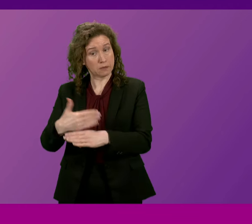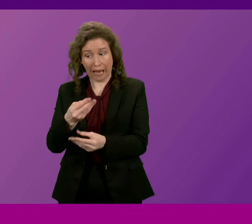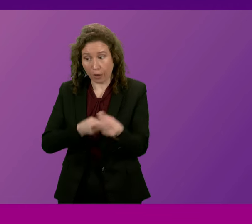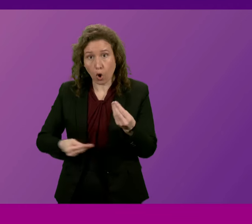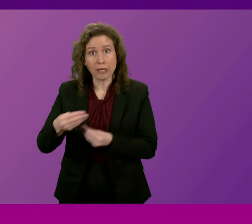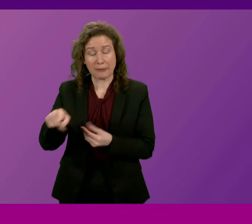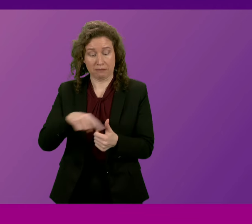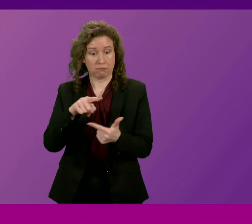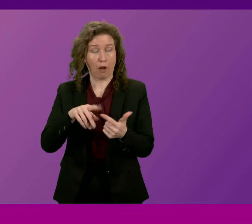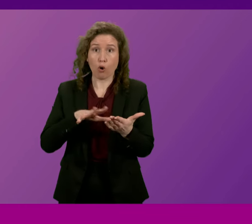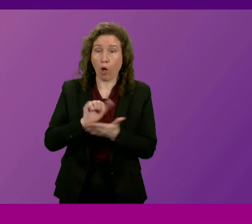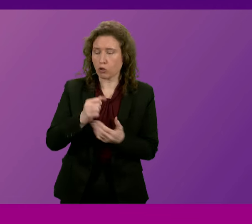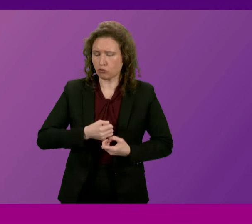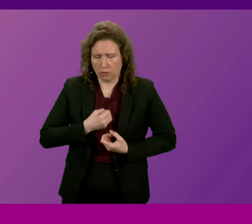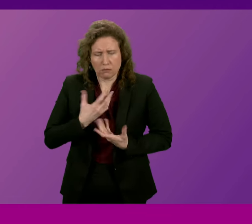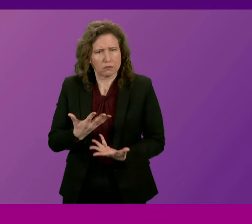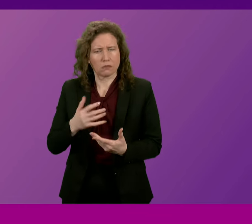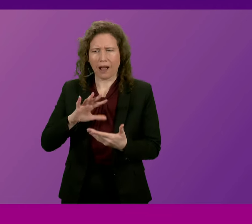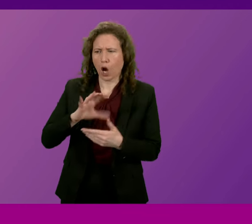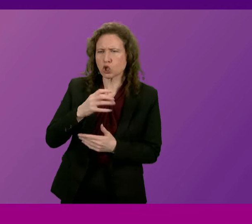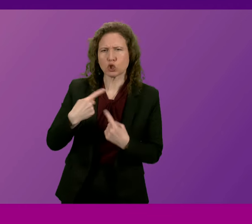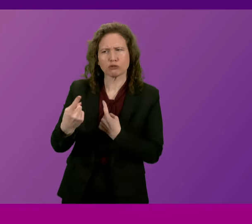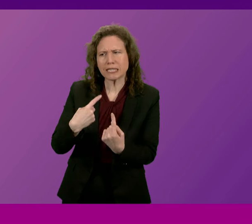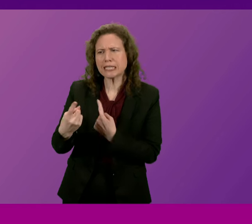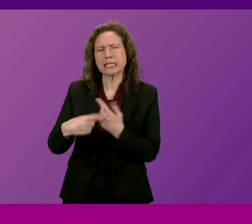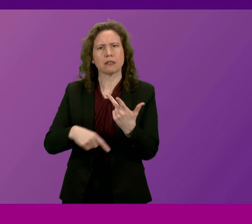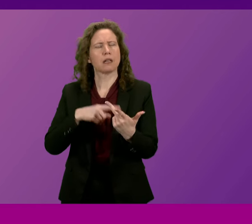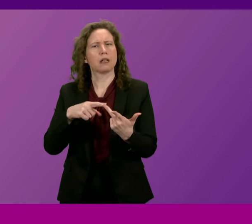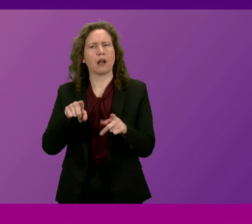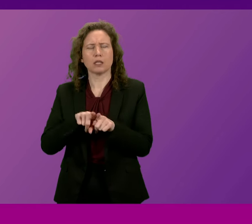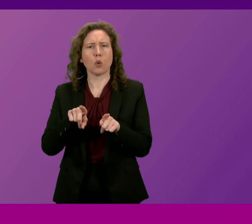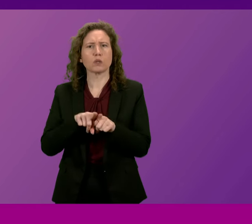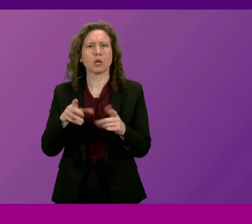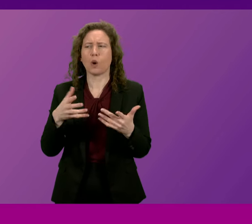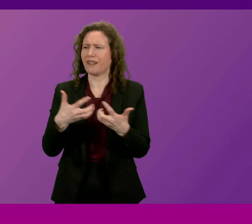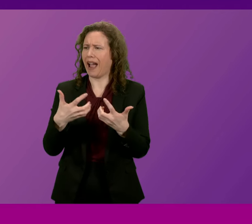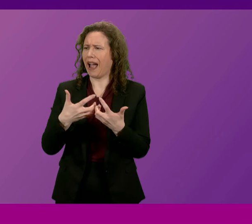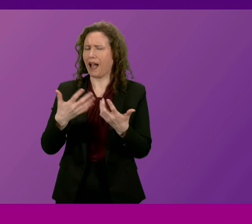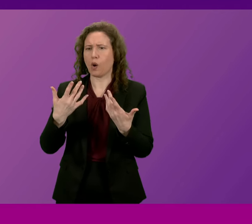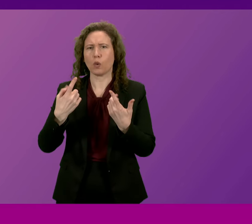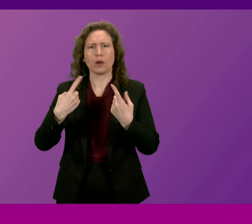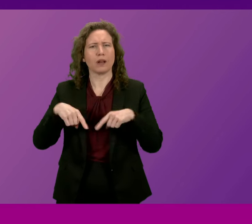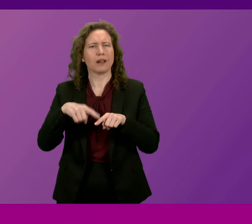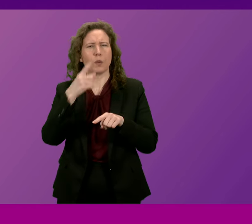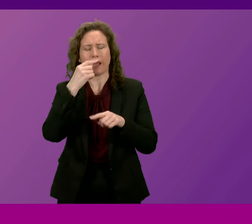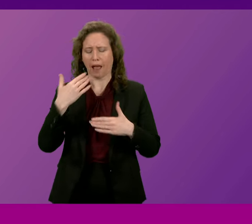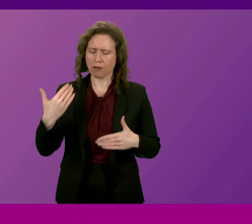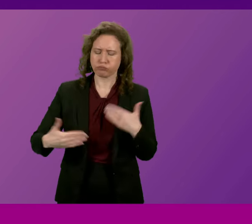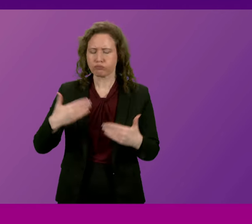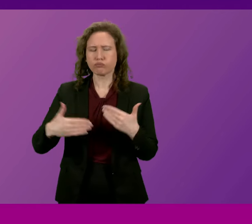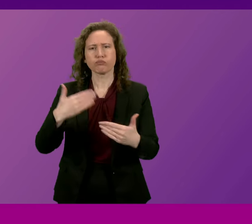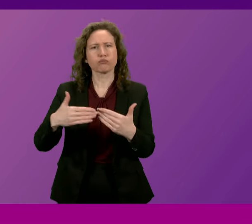They're important for the cultural expression of our country and for the way in which we are able to pursue